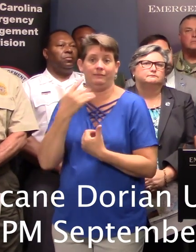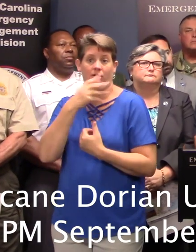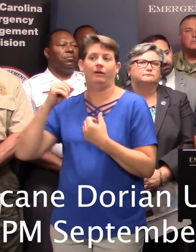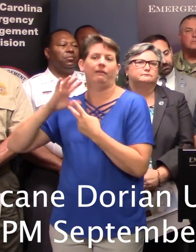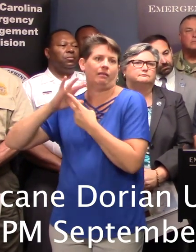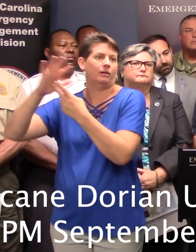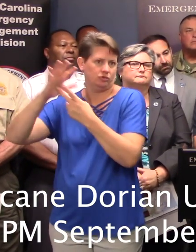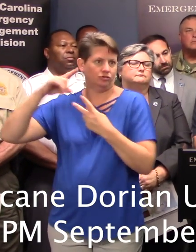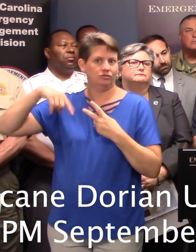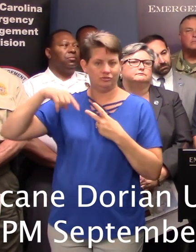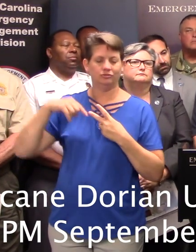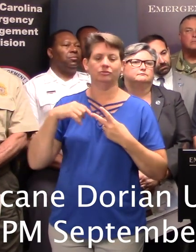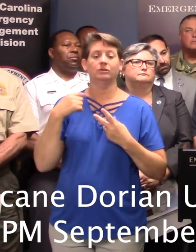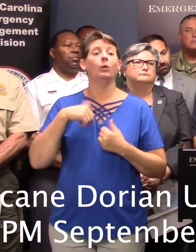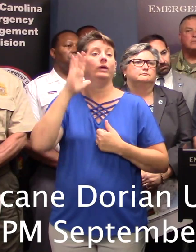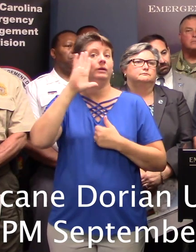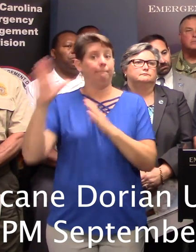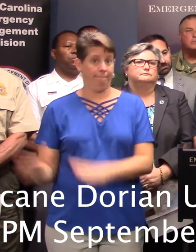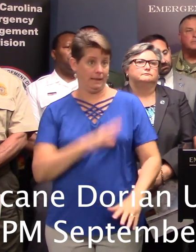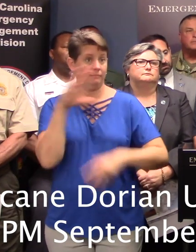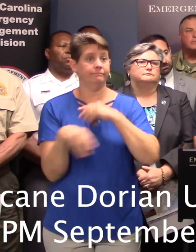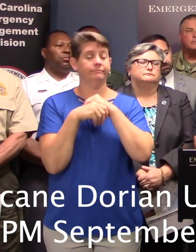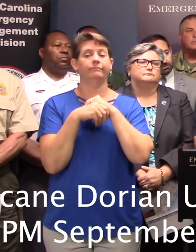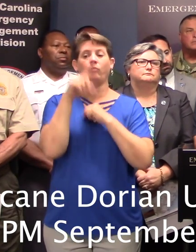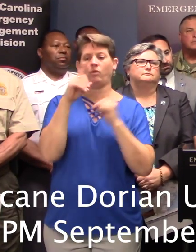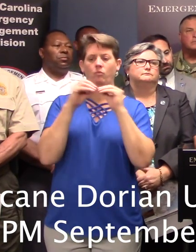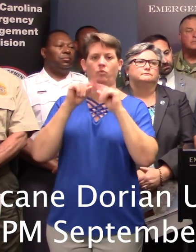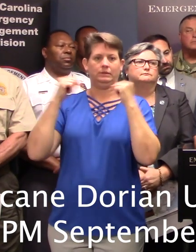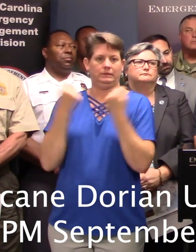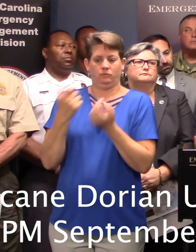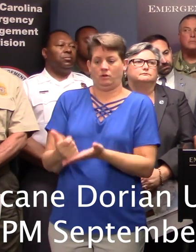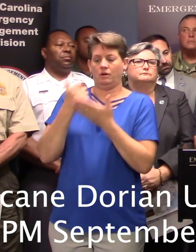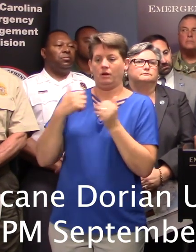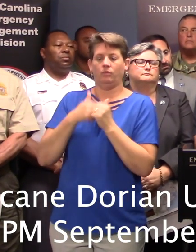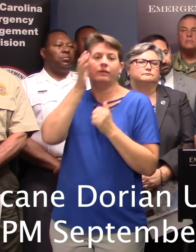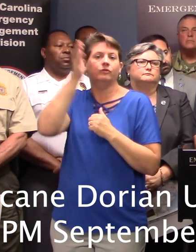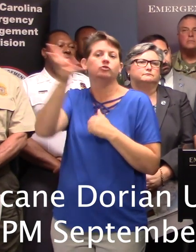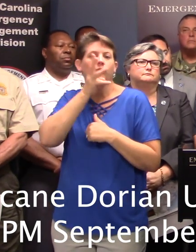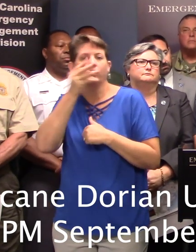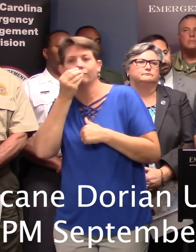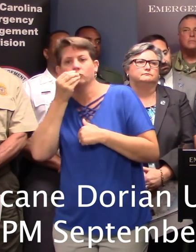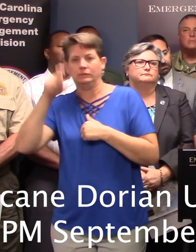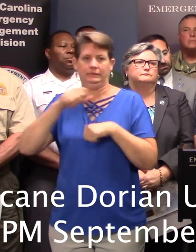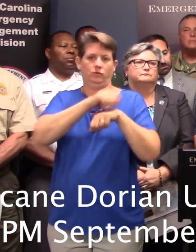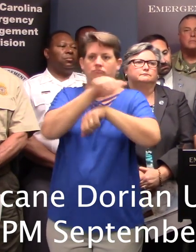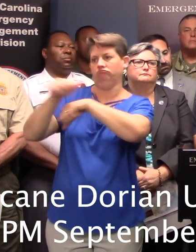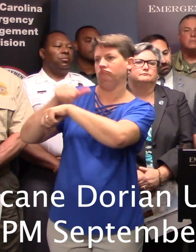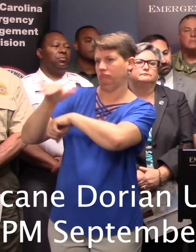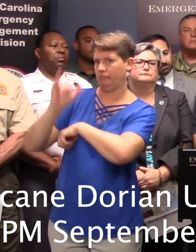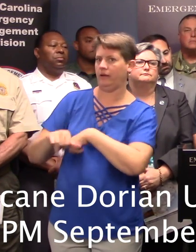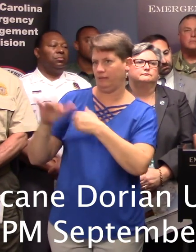support. And we'll be requesting an additional incident support team to help manage any future water and food distribution issues.